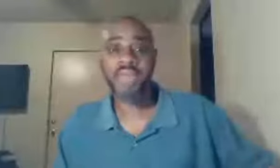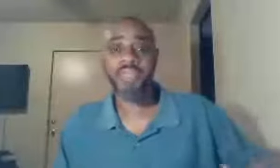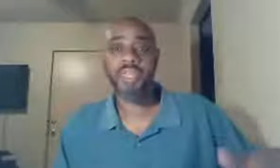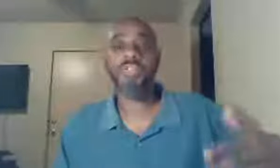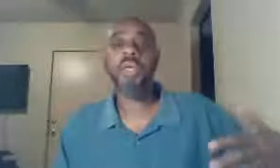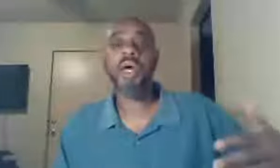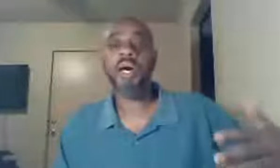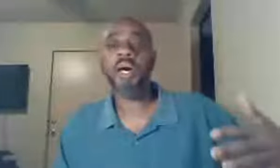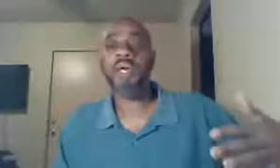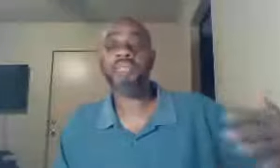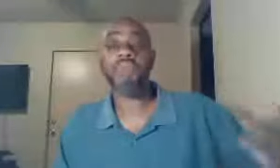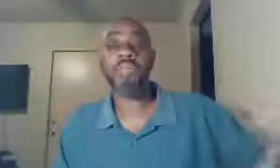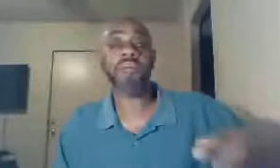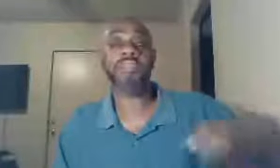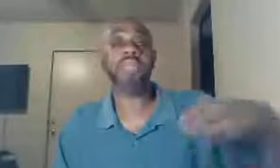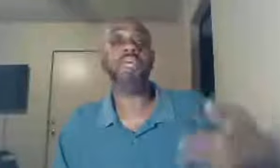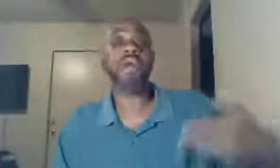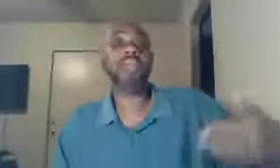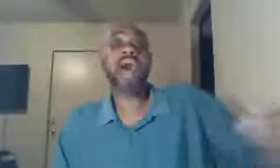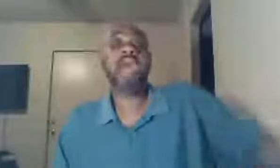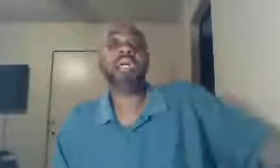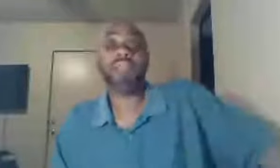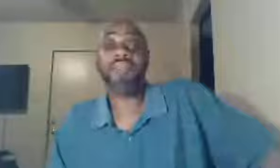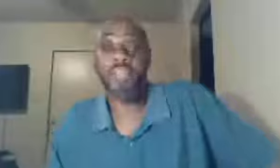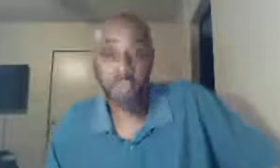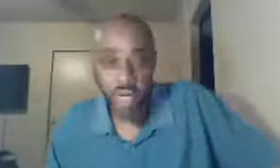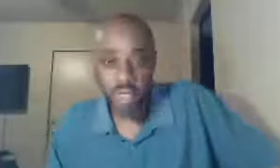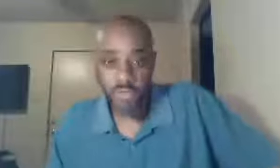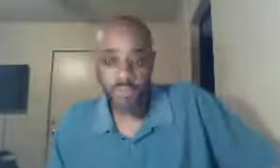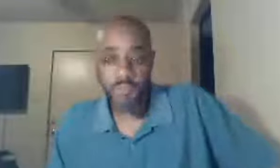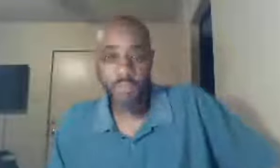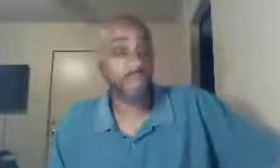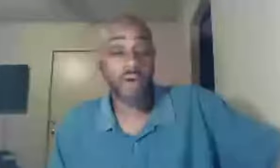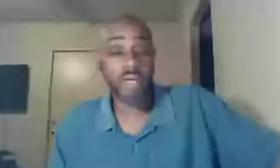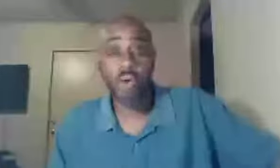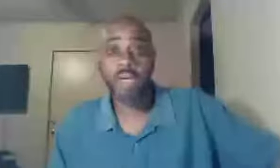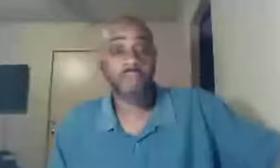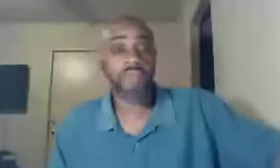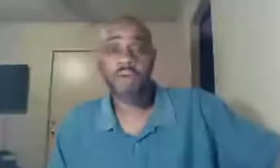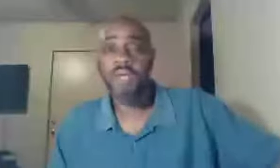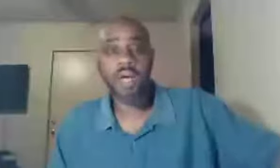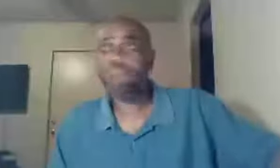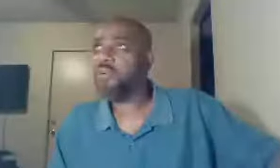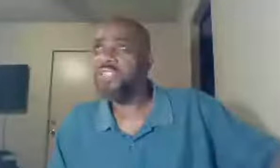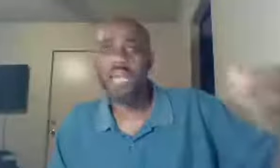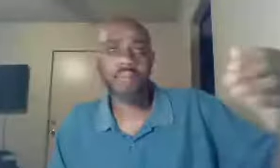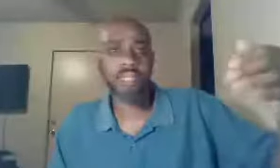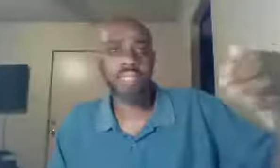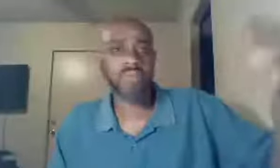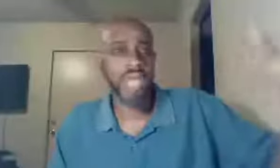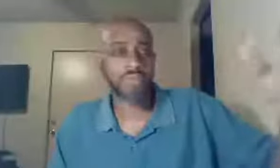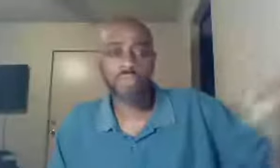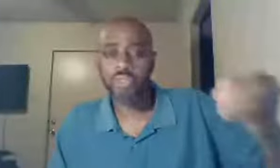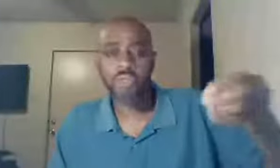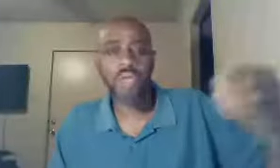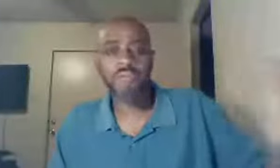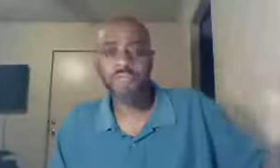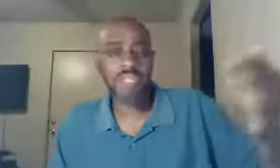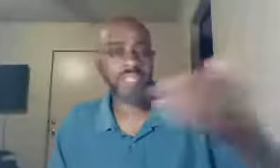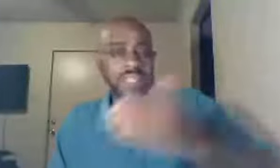this, that's why the Bible says, we are not of this world, we've already quoted it, for 1st John, believe, chapter 2, 15, 16,